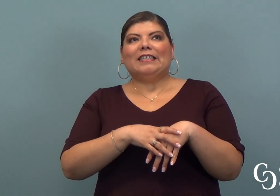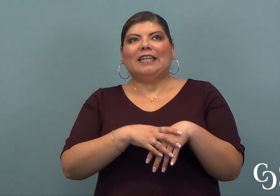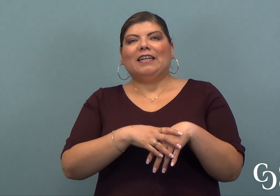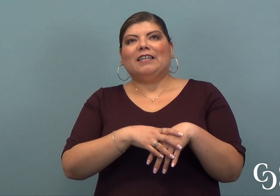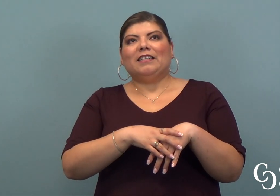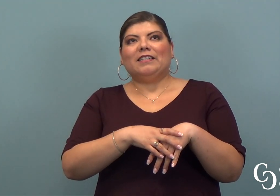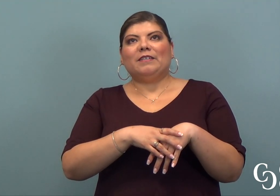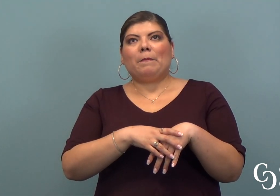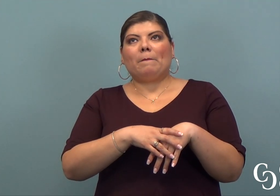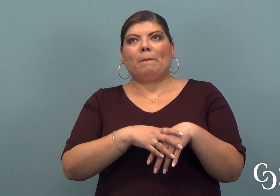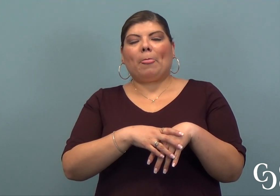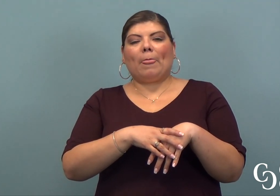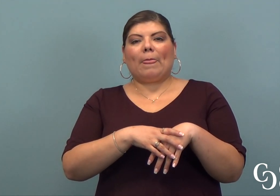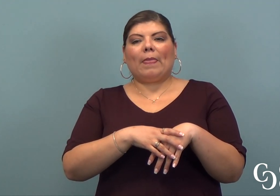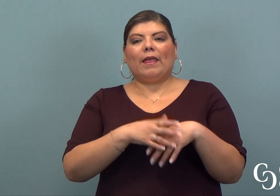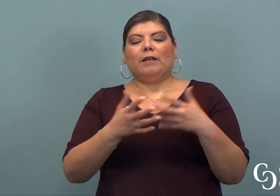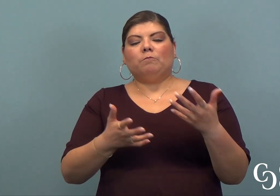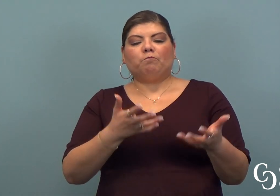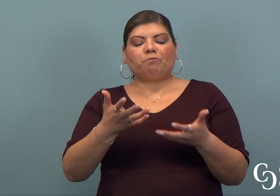And you know,